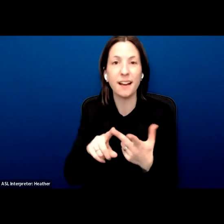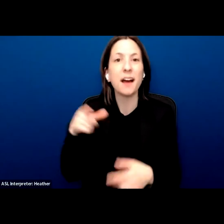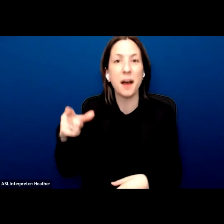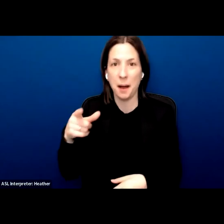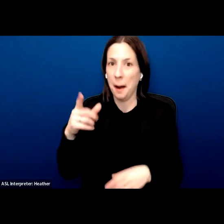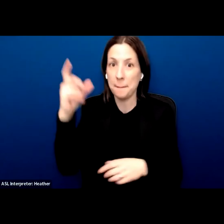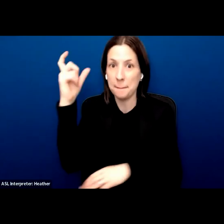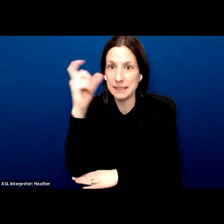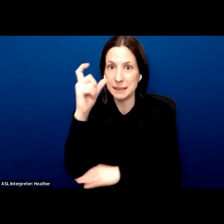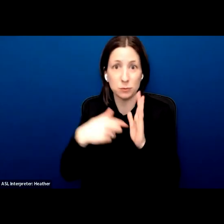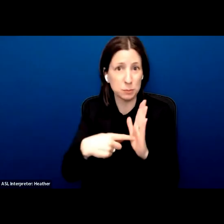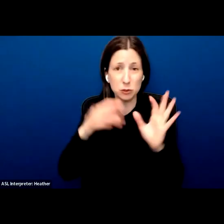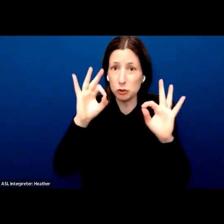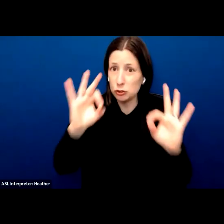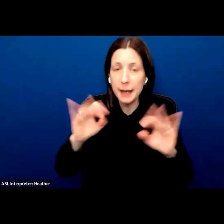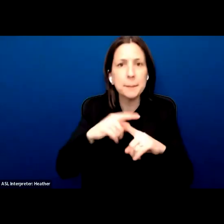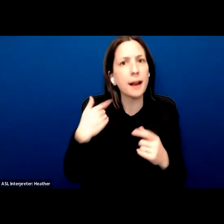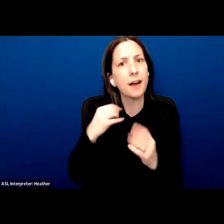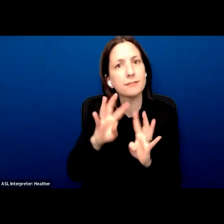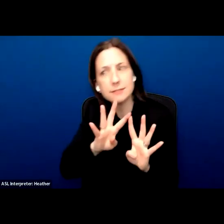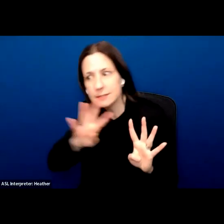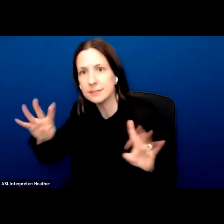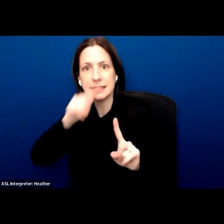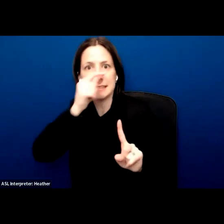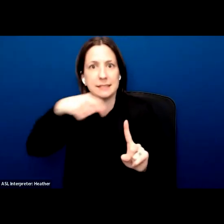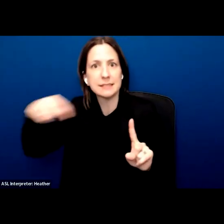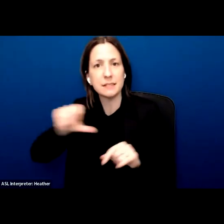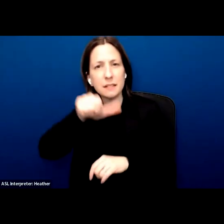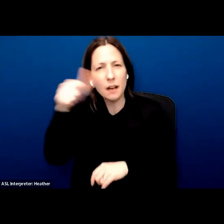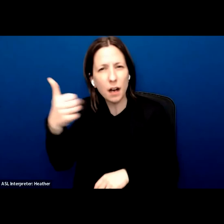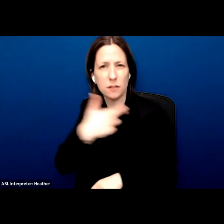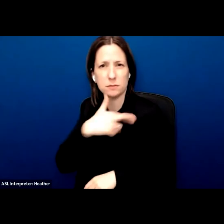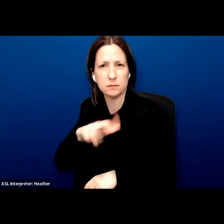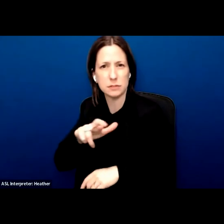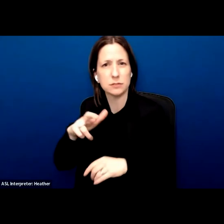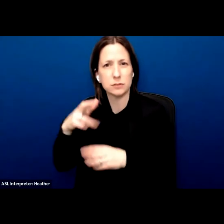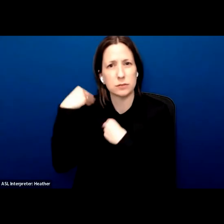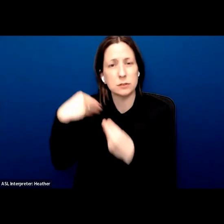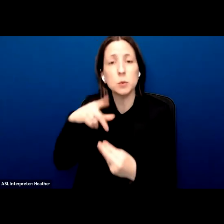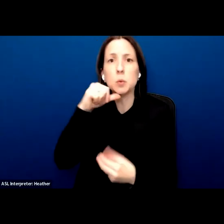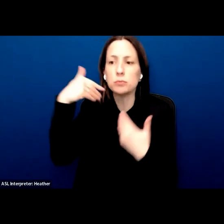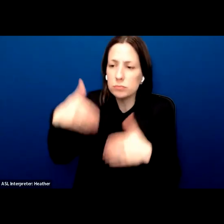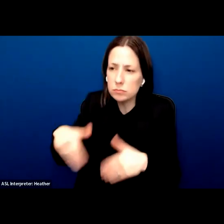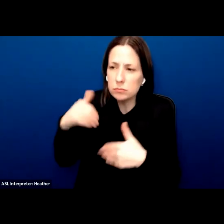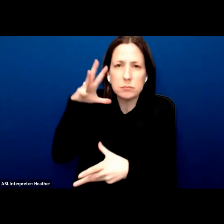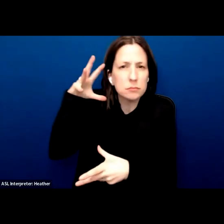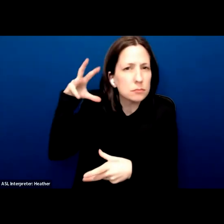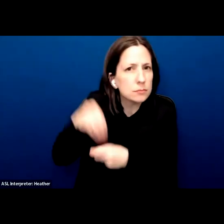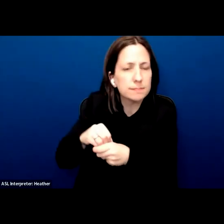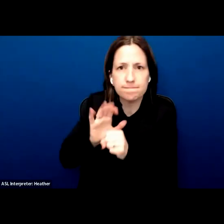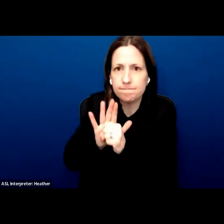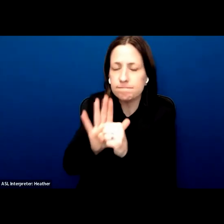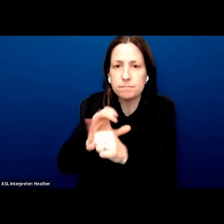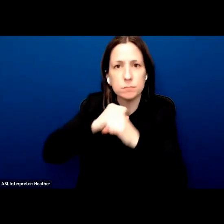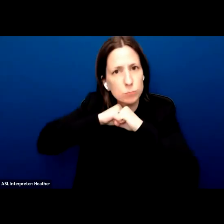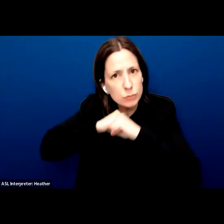wonderful. But there are many other faith traditions who are also deeply engaged in questions of immigration and refugee protection,